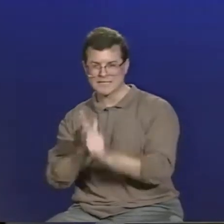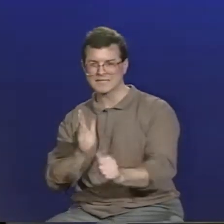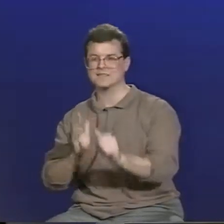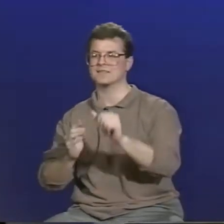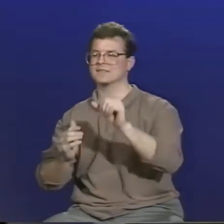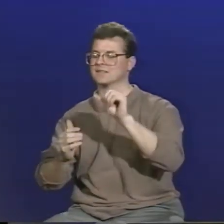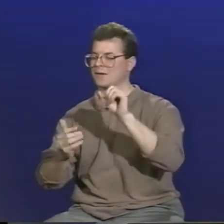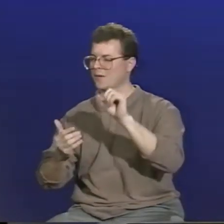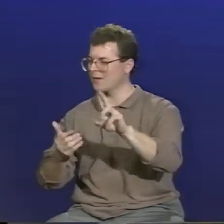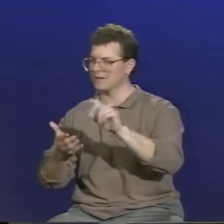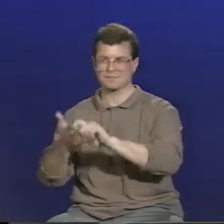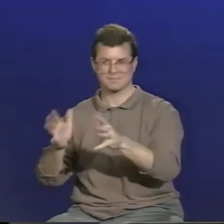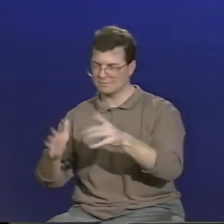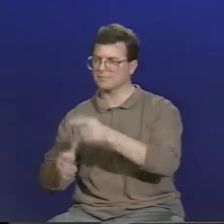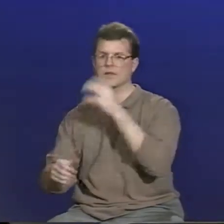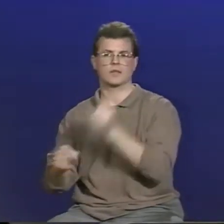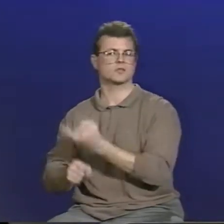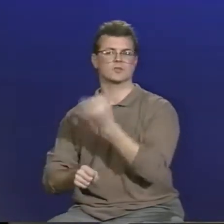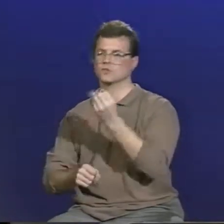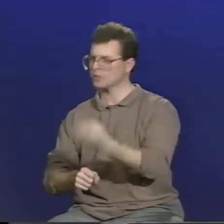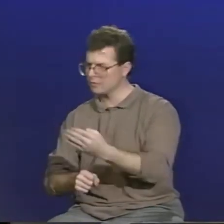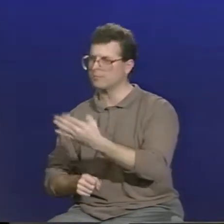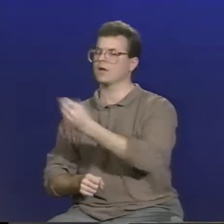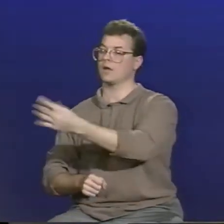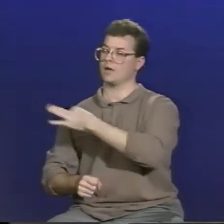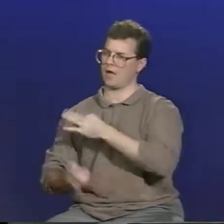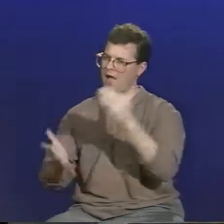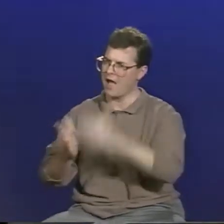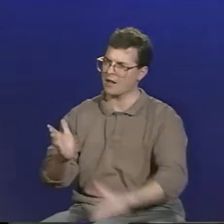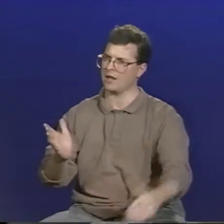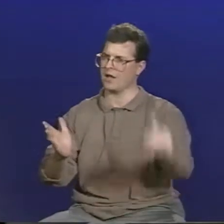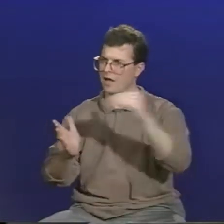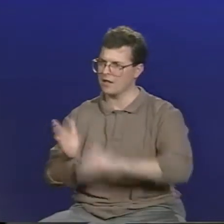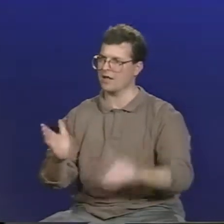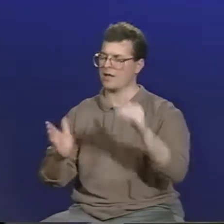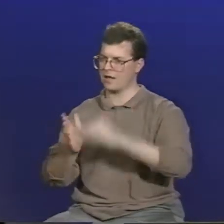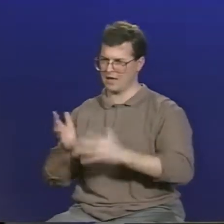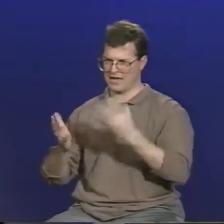Whereas those who are illiterate and don't have such skills are not going to succeed in the job market.